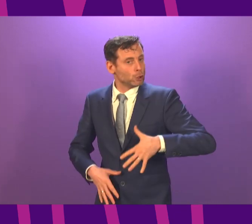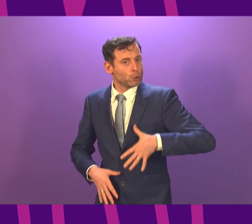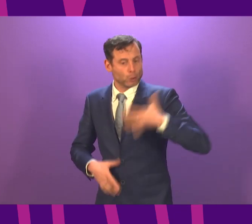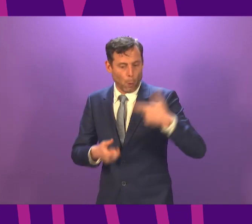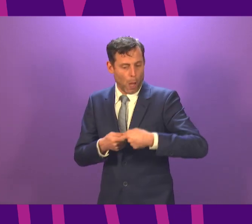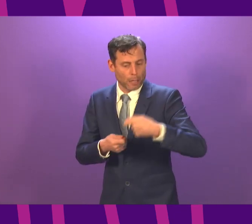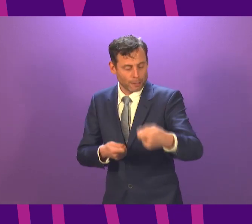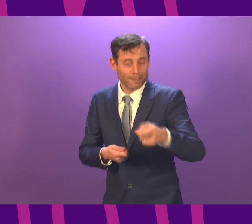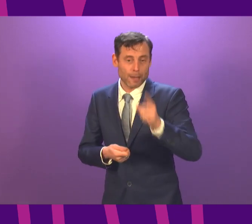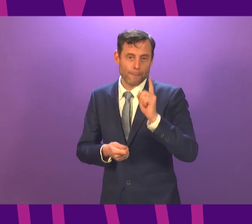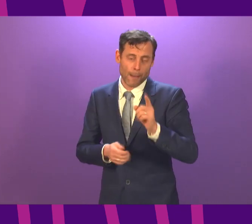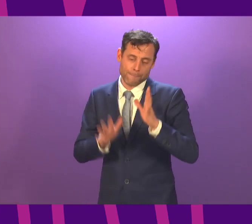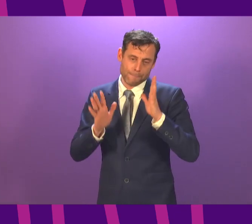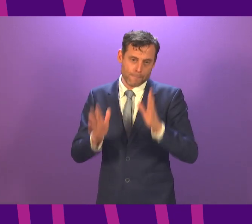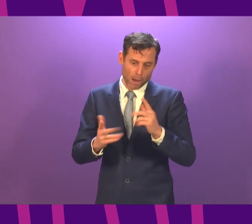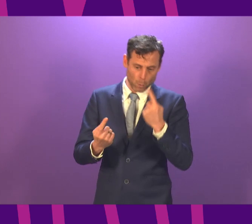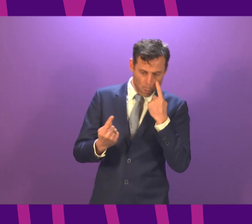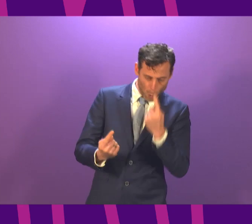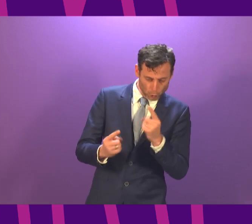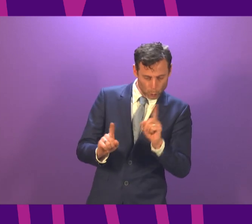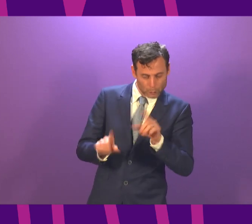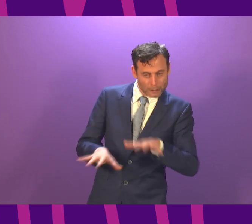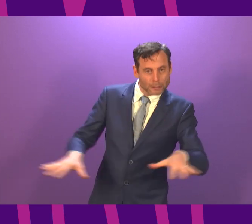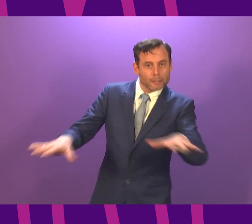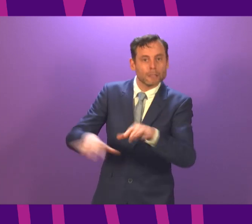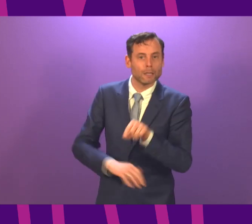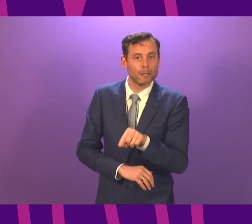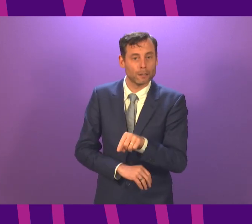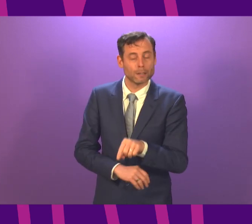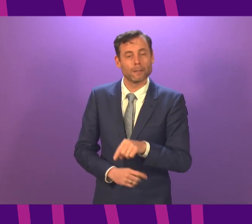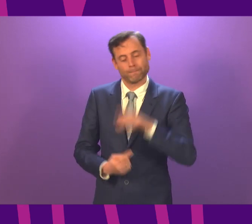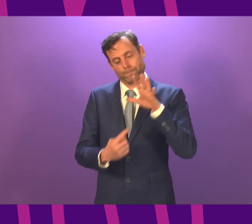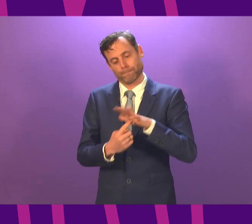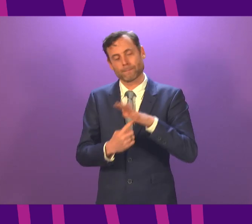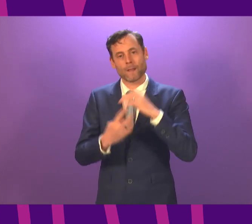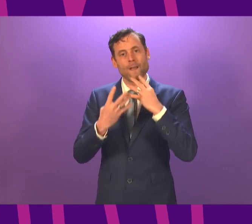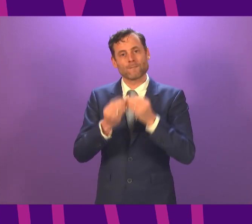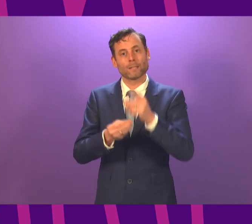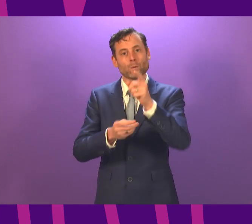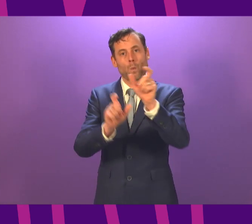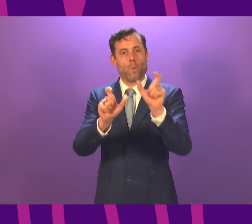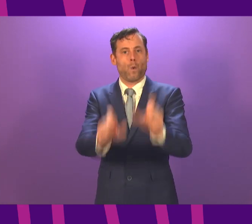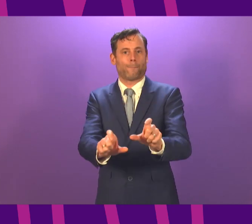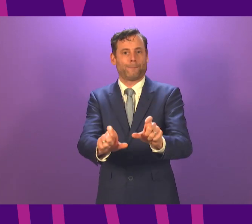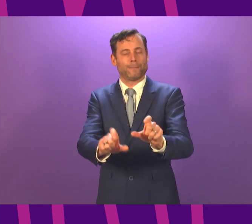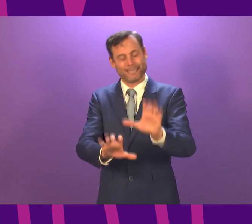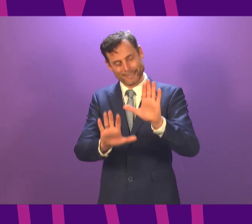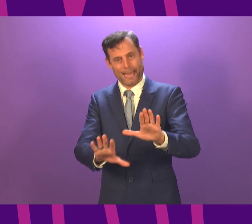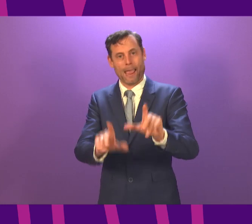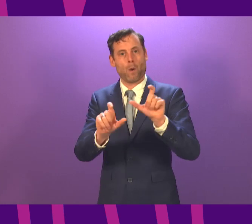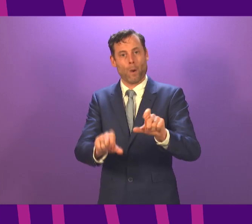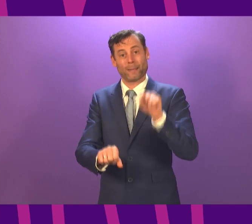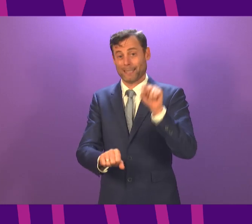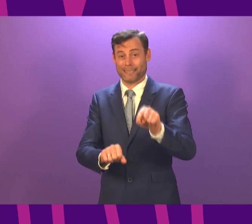The first measure is that our fundamental advice for everyone is to stay at home. That is the single best way of staying